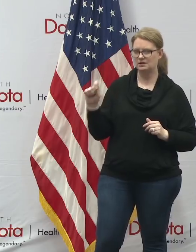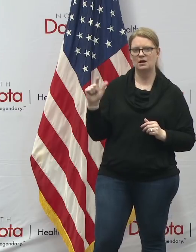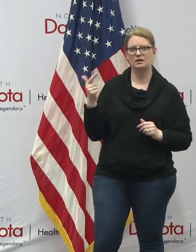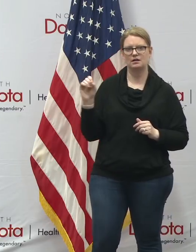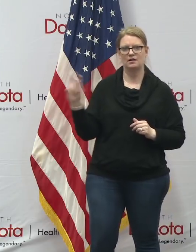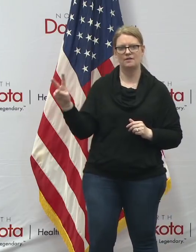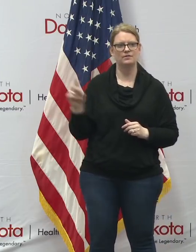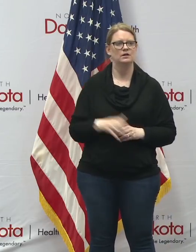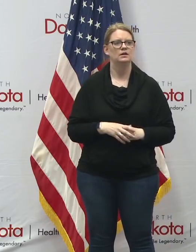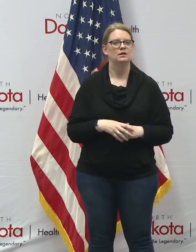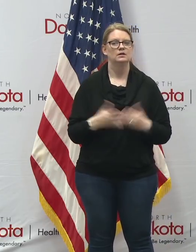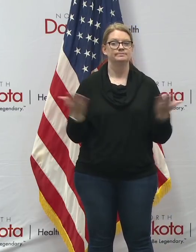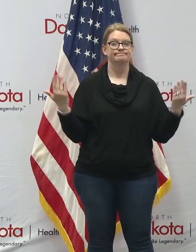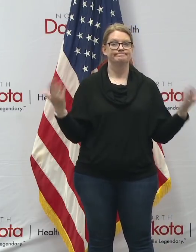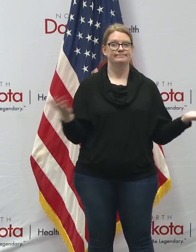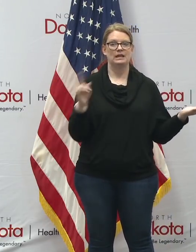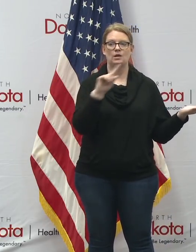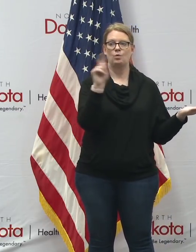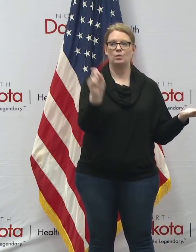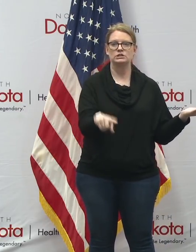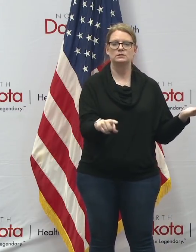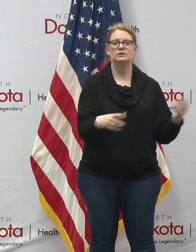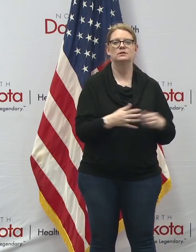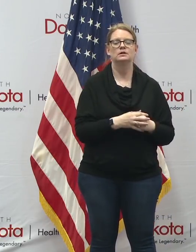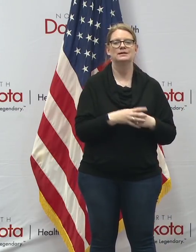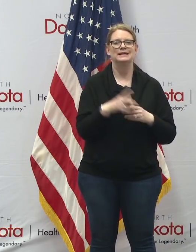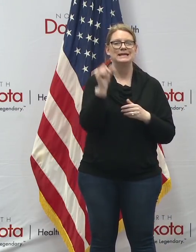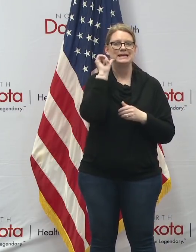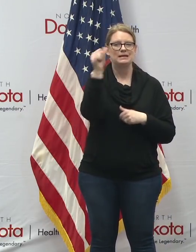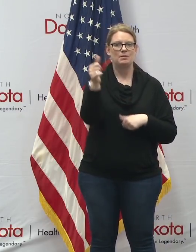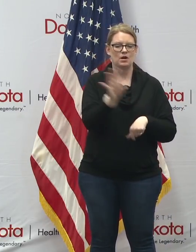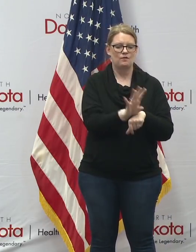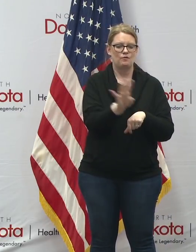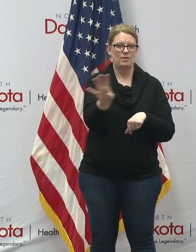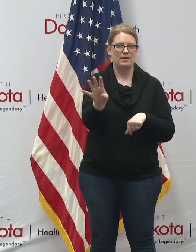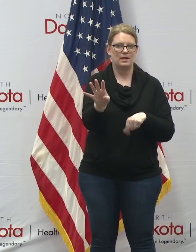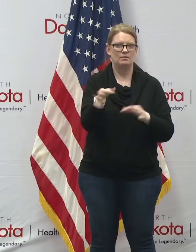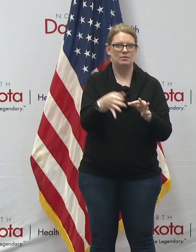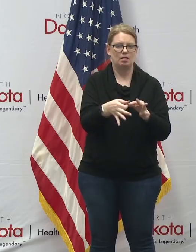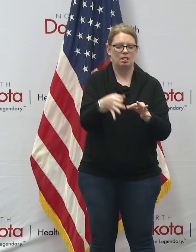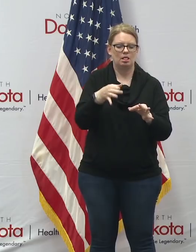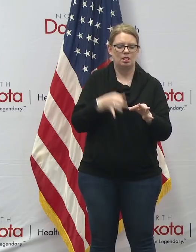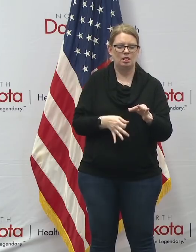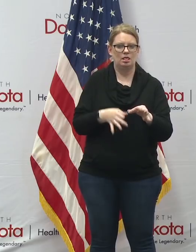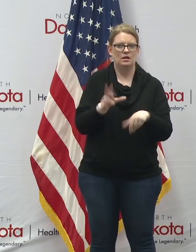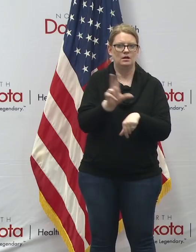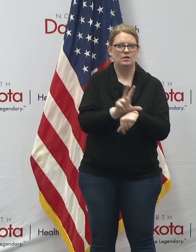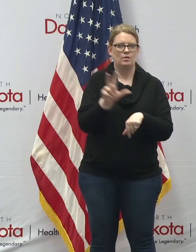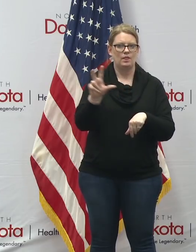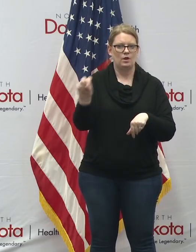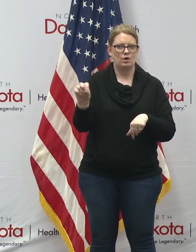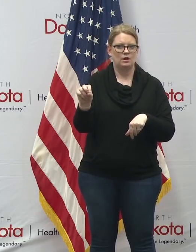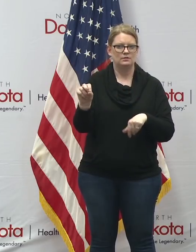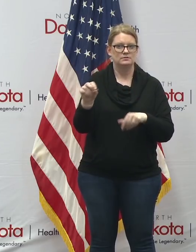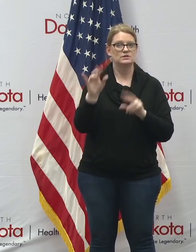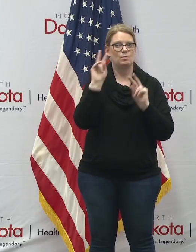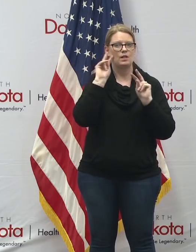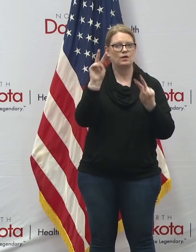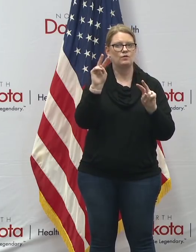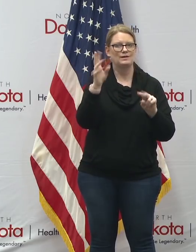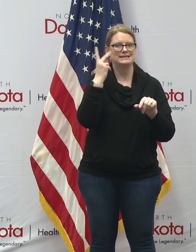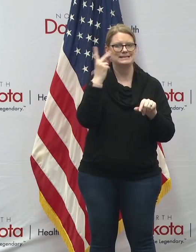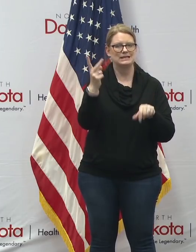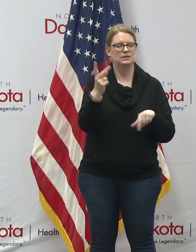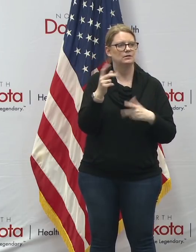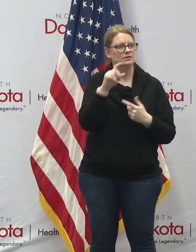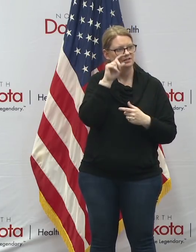we'll stand for questions but i would say tomorrow uh we're moving the 4 p.m briefing tomorrow to 3 30 p.m so we'll look forward to seeing you here but